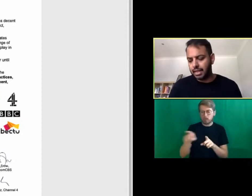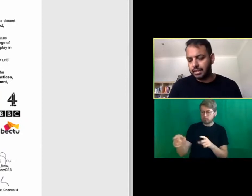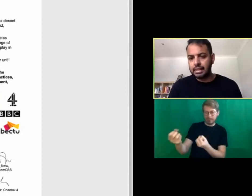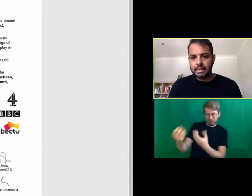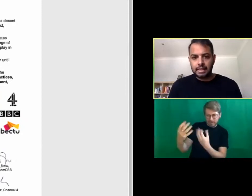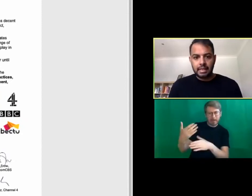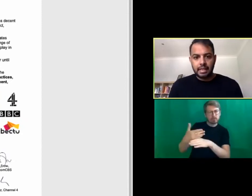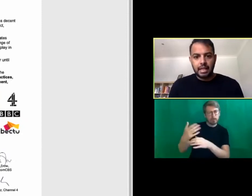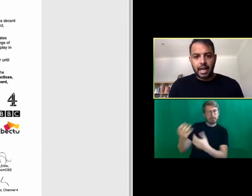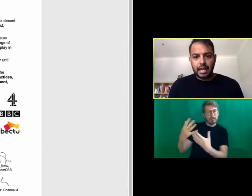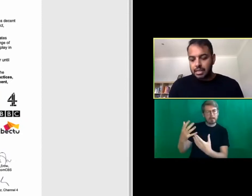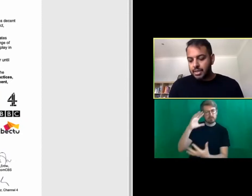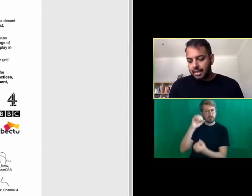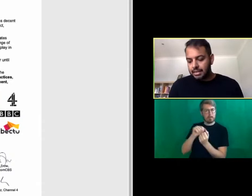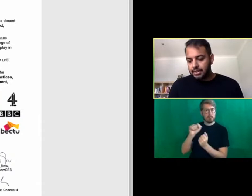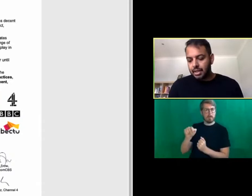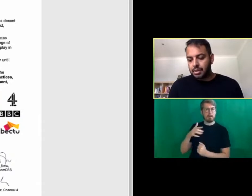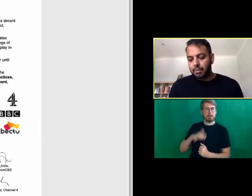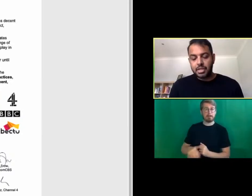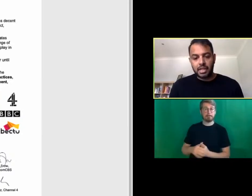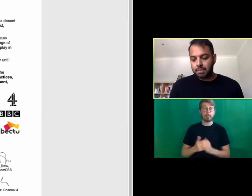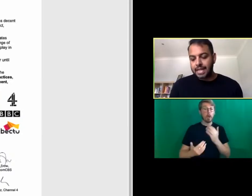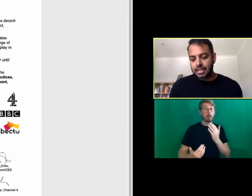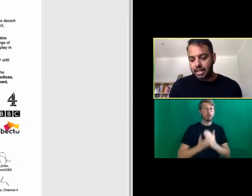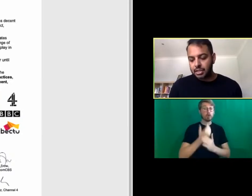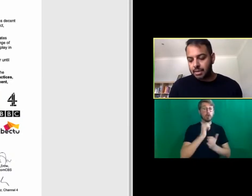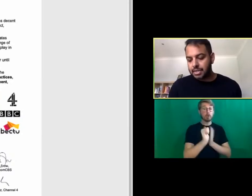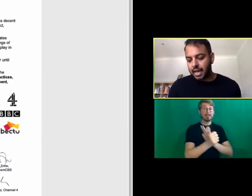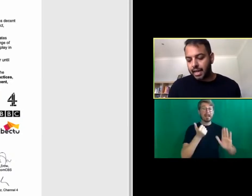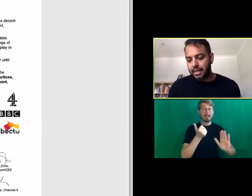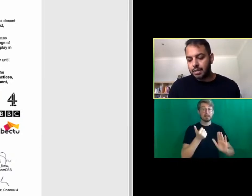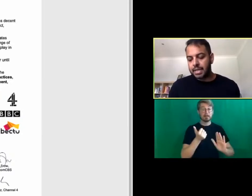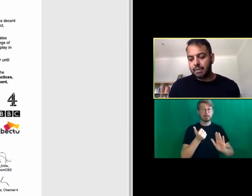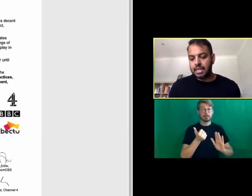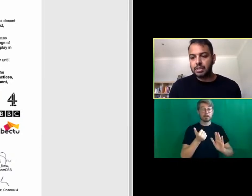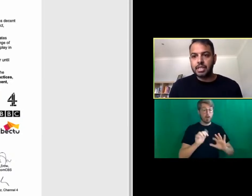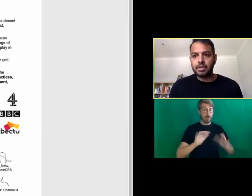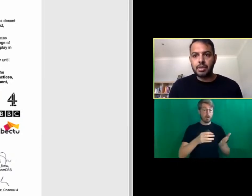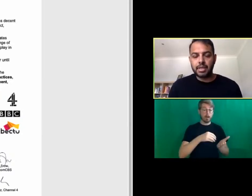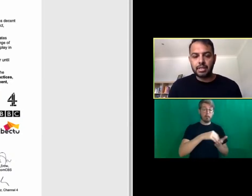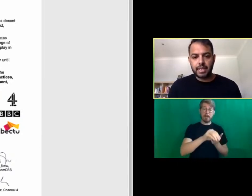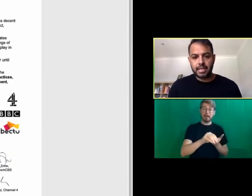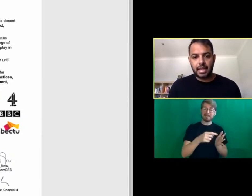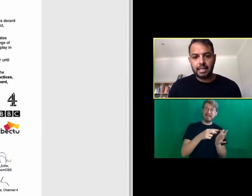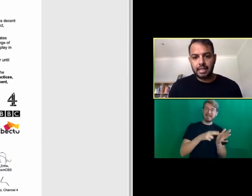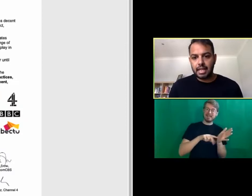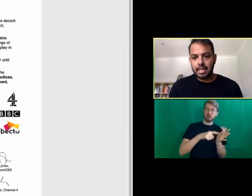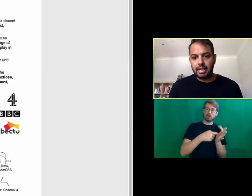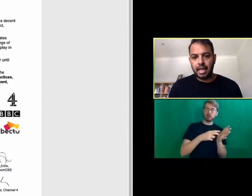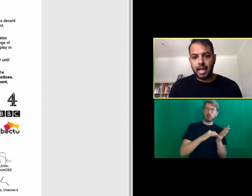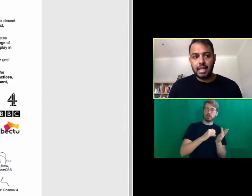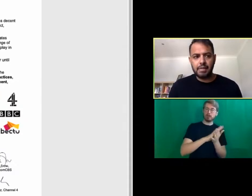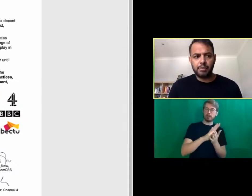that kind of thing. New talent so abolishing unpaid internships and opening up the industry to new and diverse talent